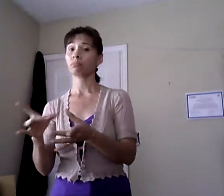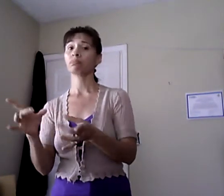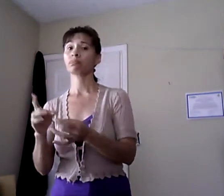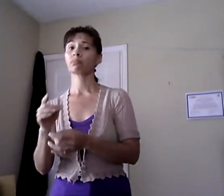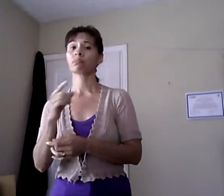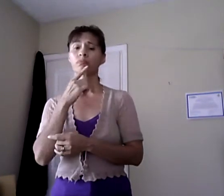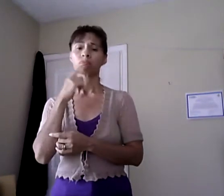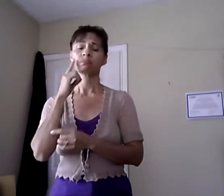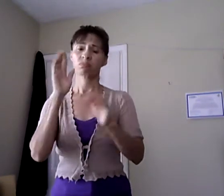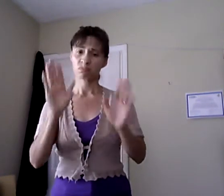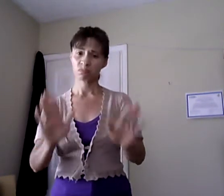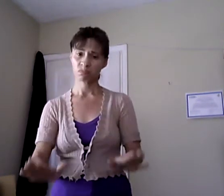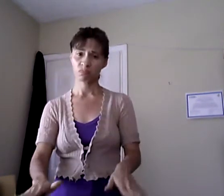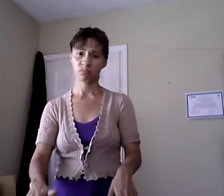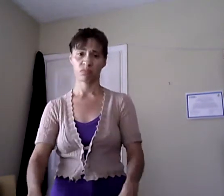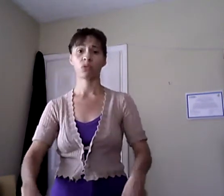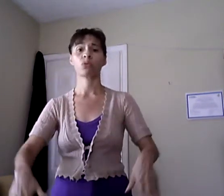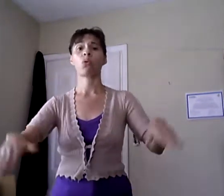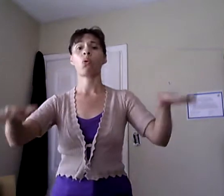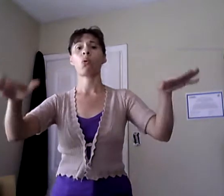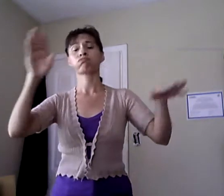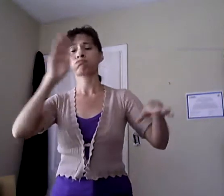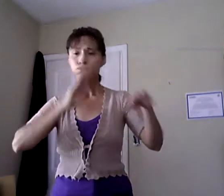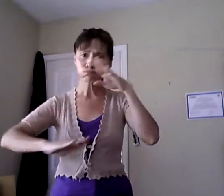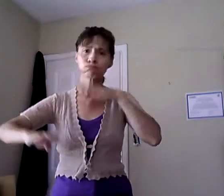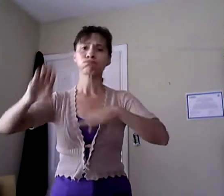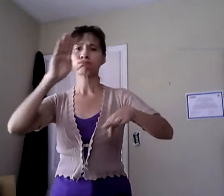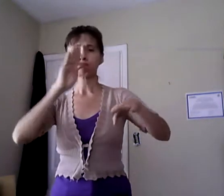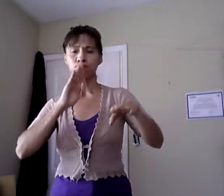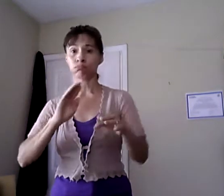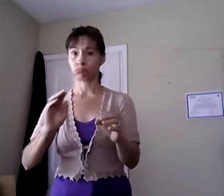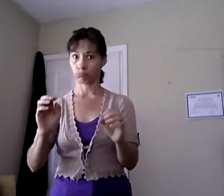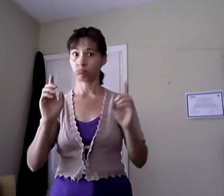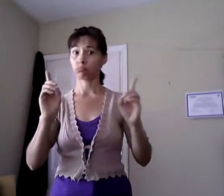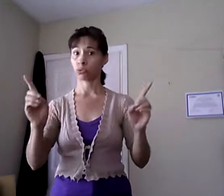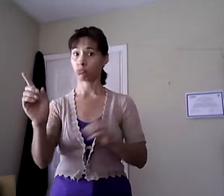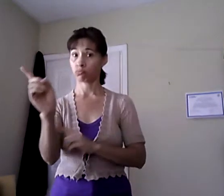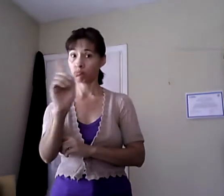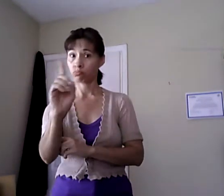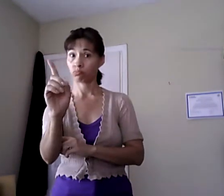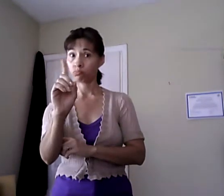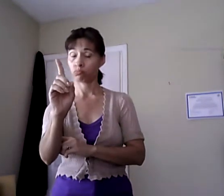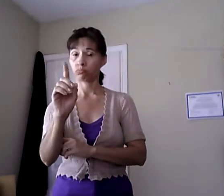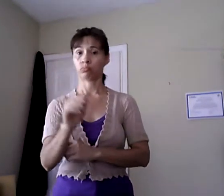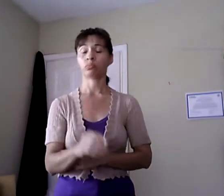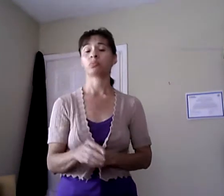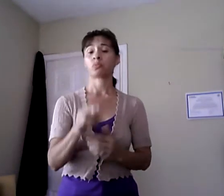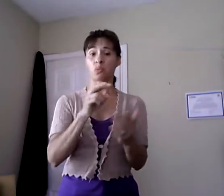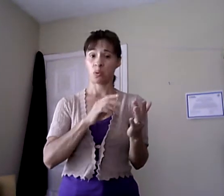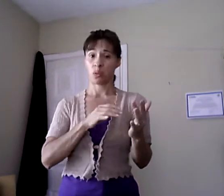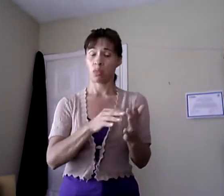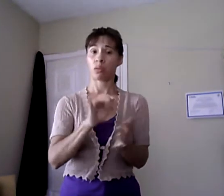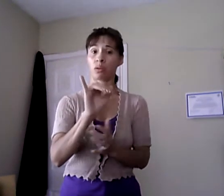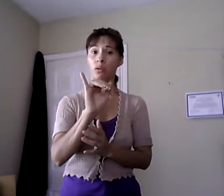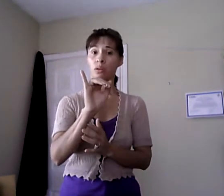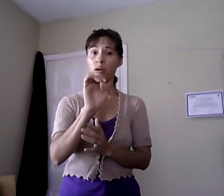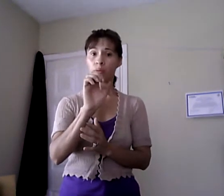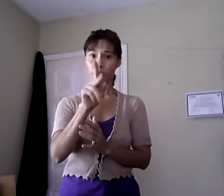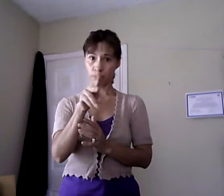life. Their education should not be lawful. According to a study by the UIPA, a number of interpreters